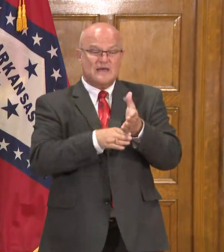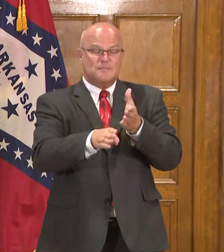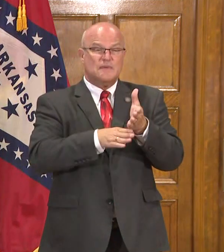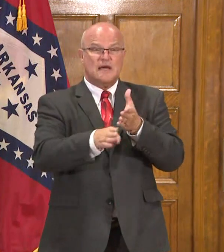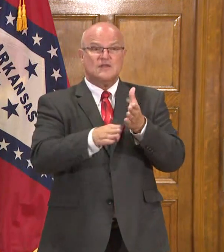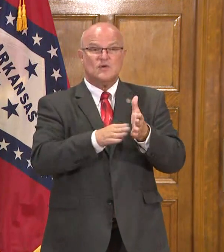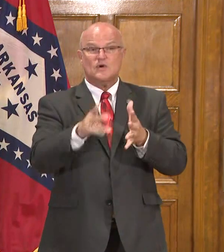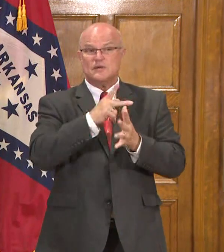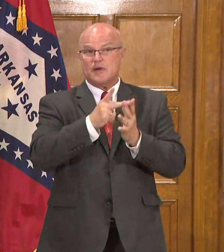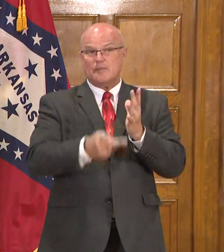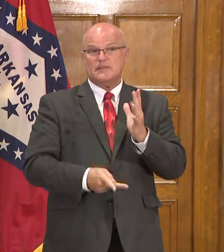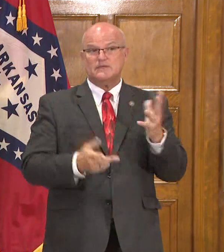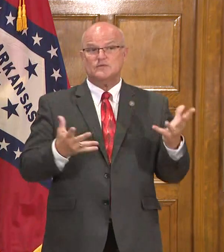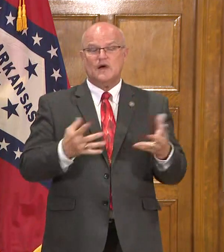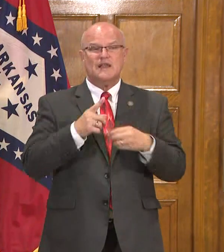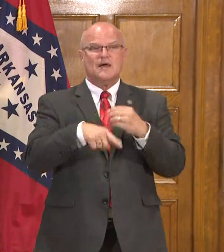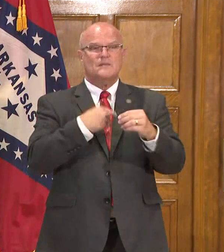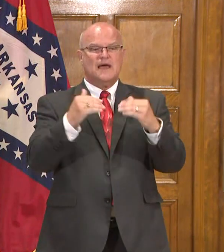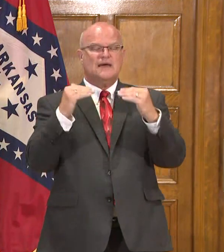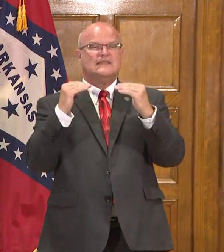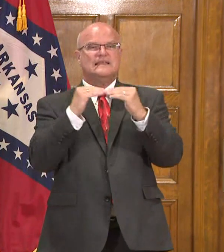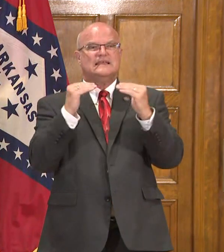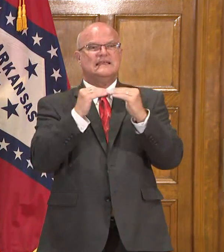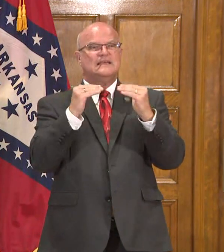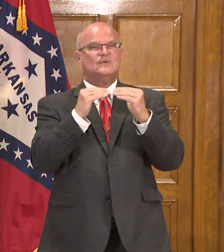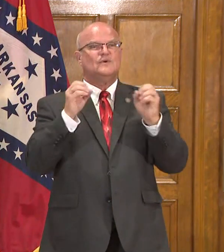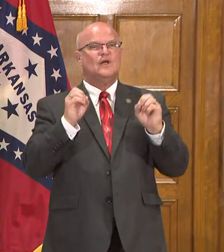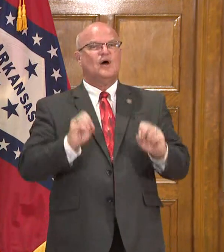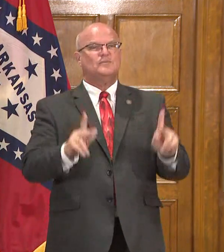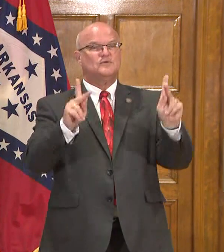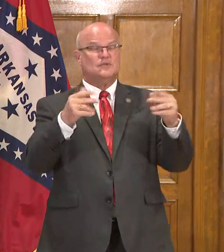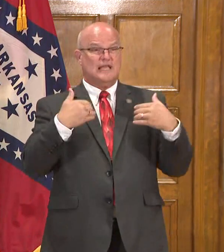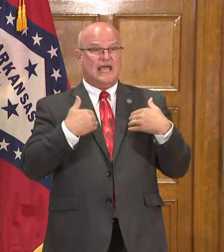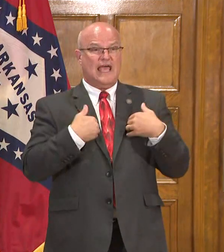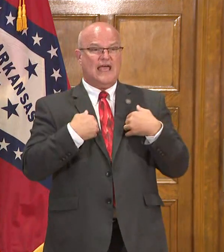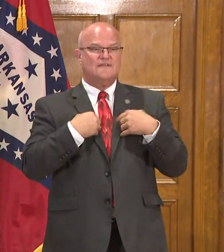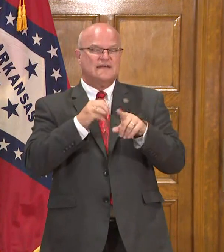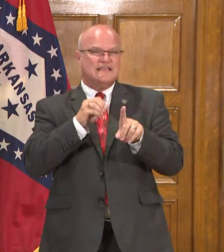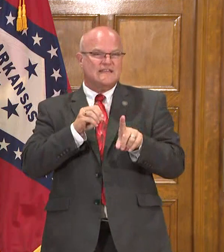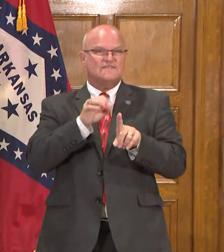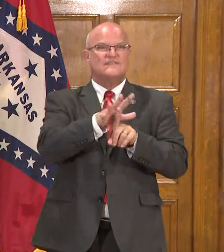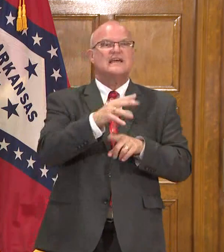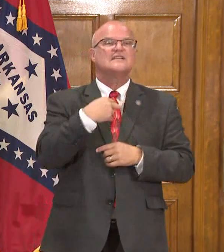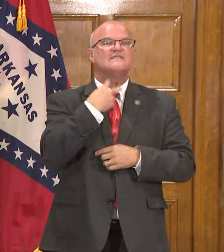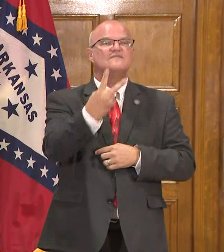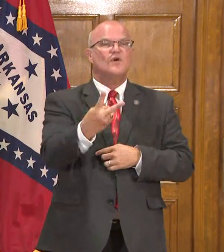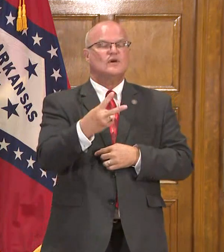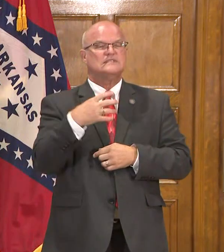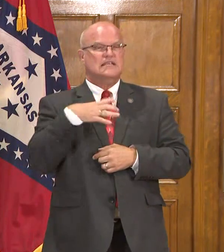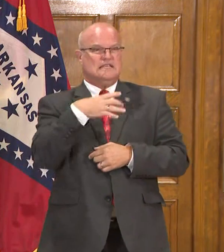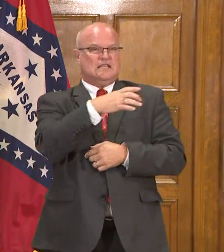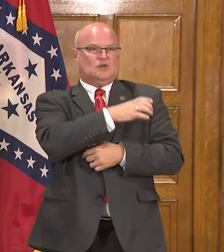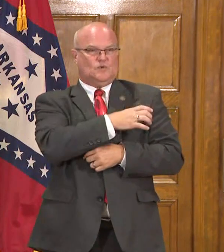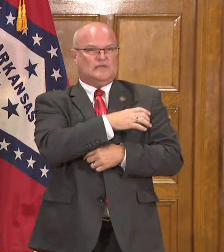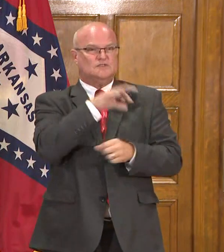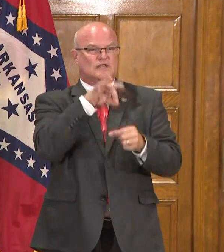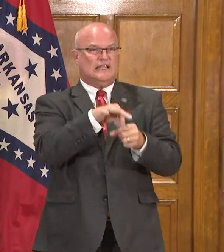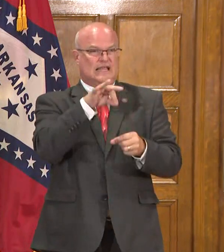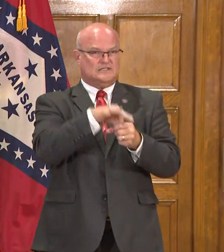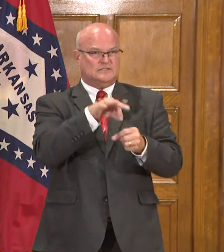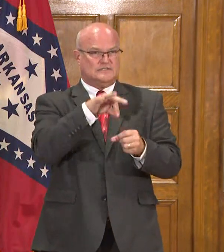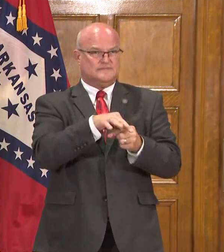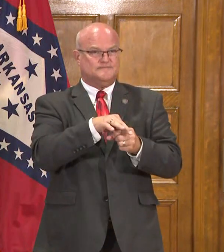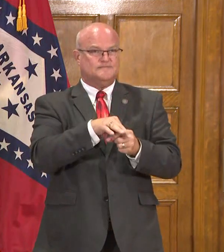population about their equal opportunity to have an effective voice in congressional elections.